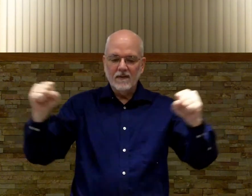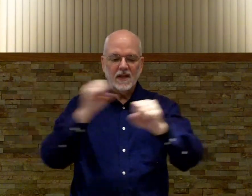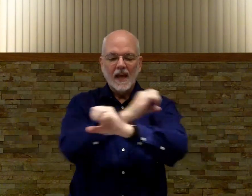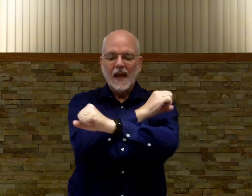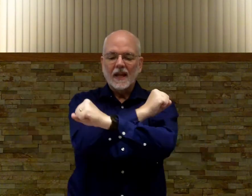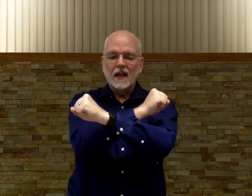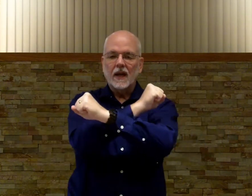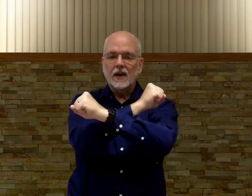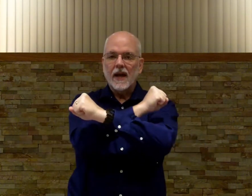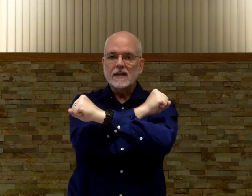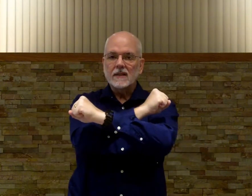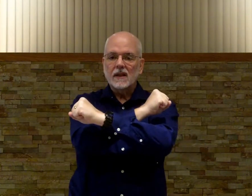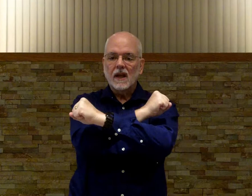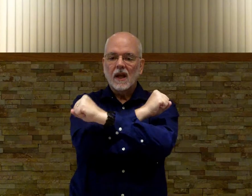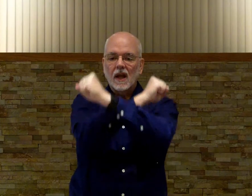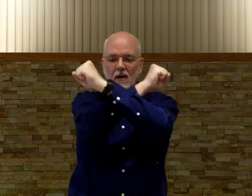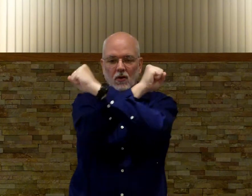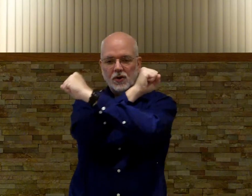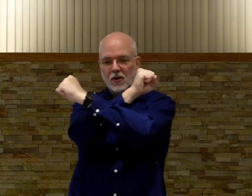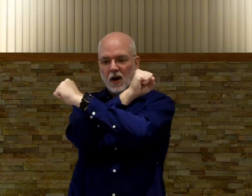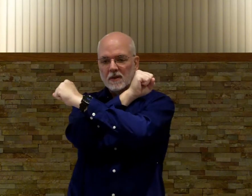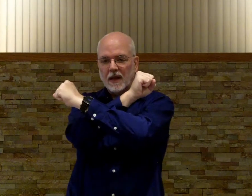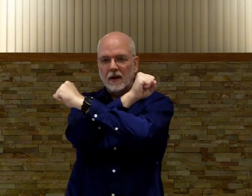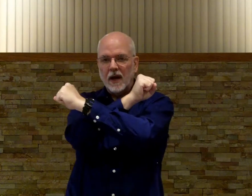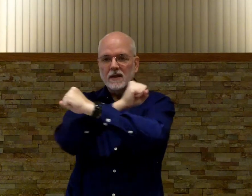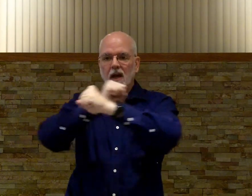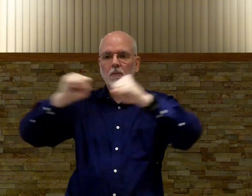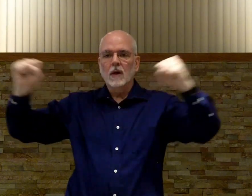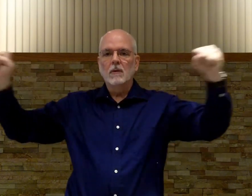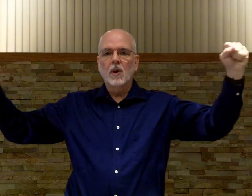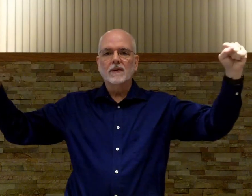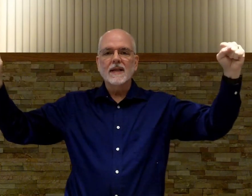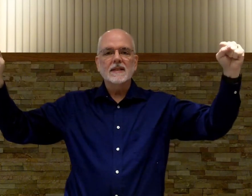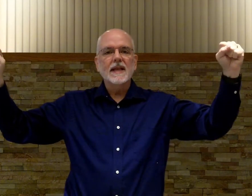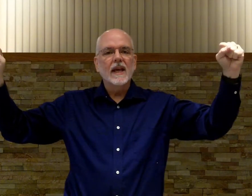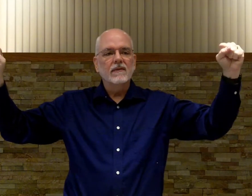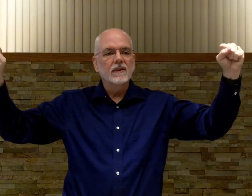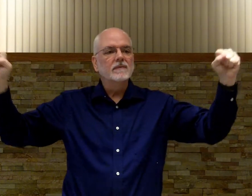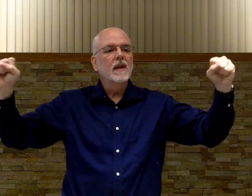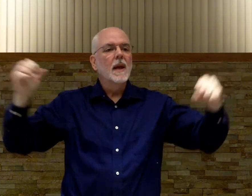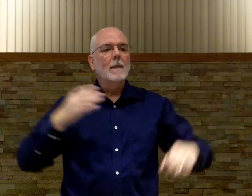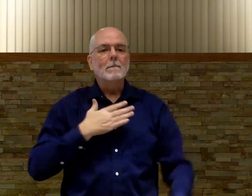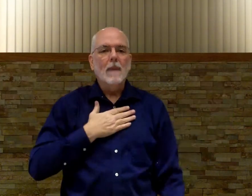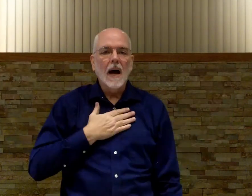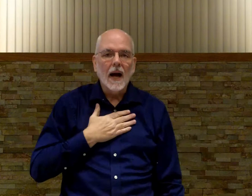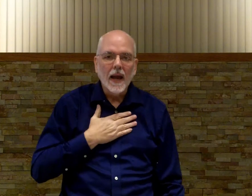saves letter s's cross your arms letter s and bring them apart that save my